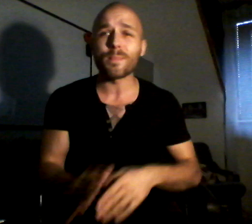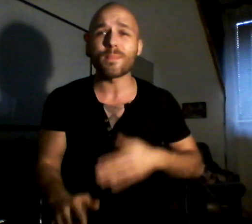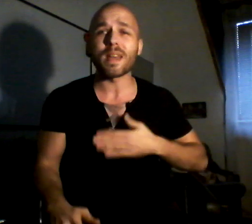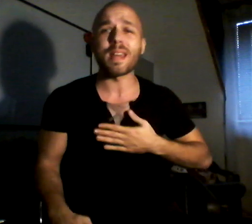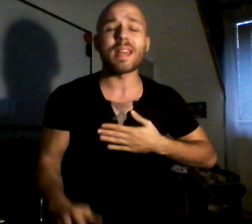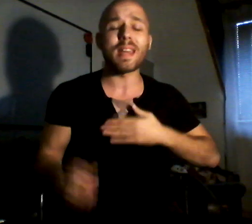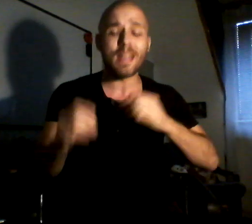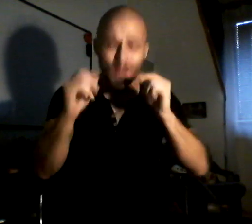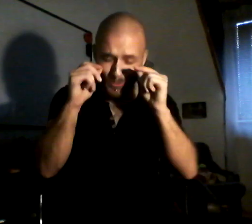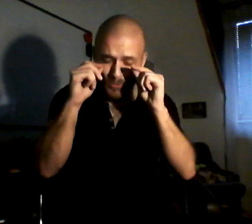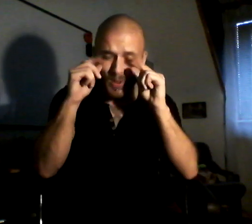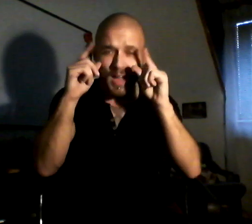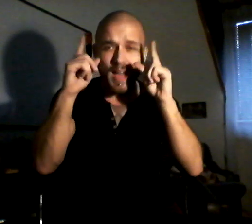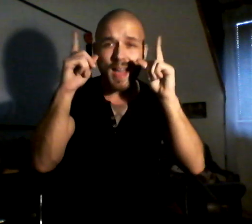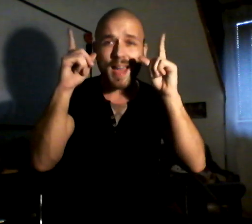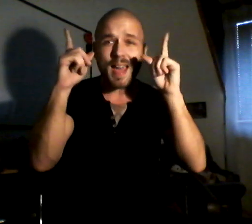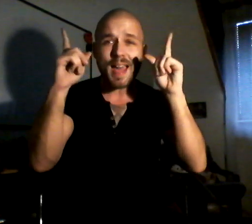me awake.